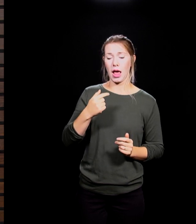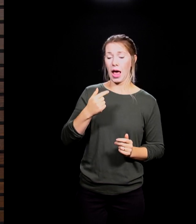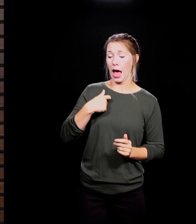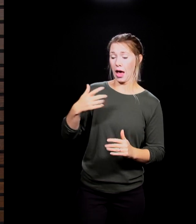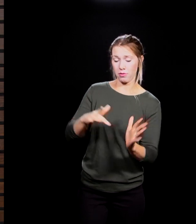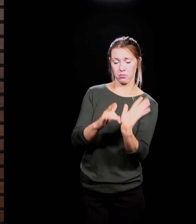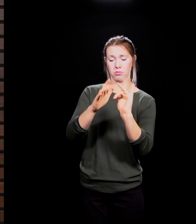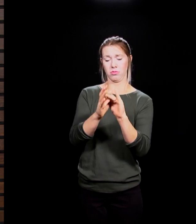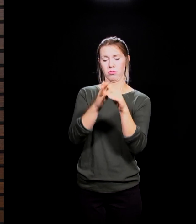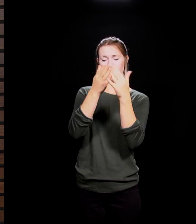weeks.